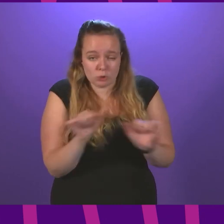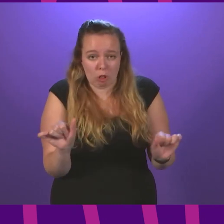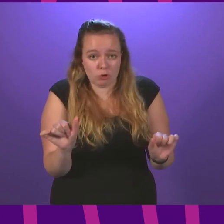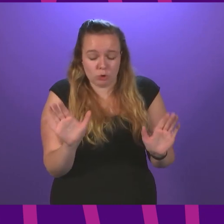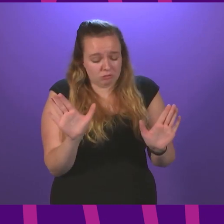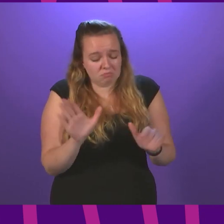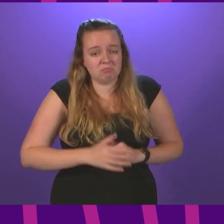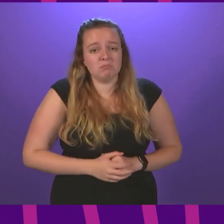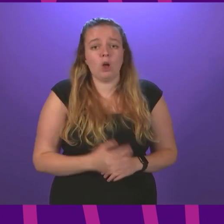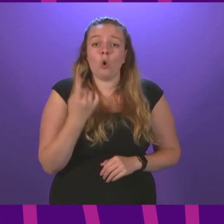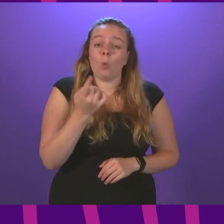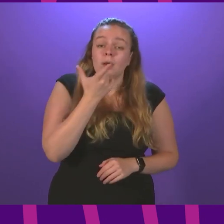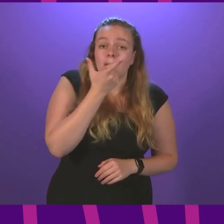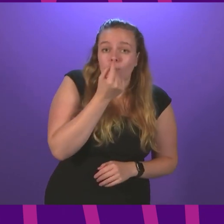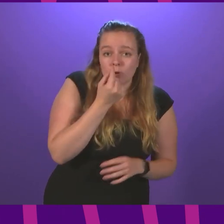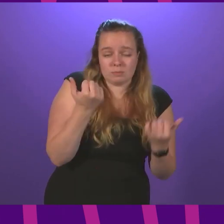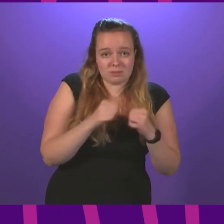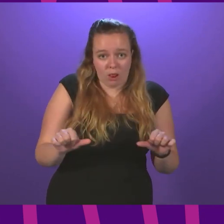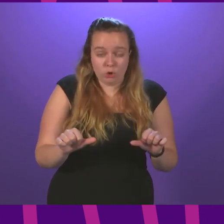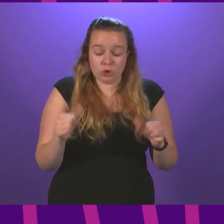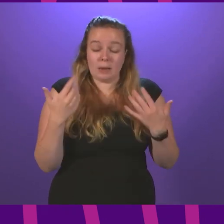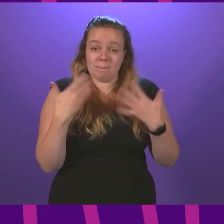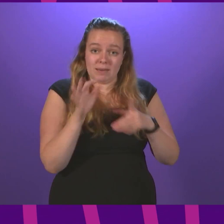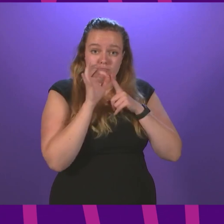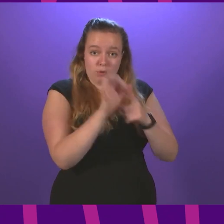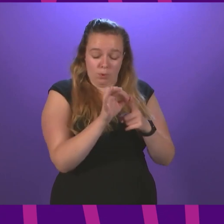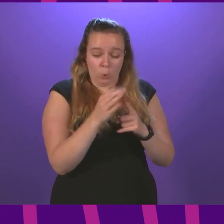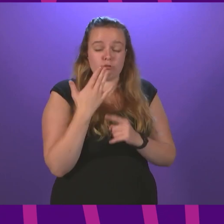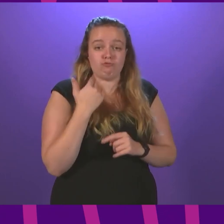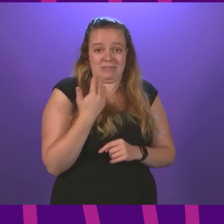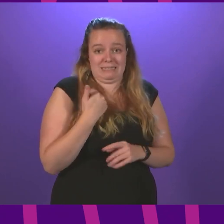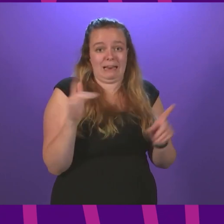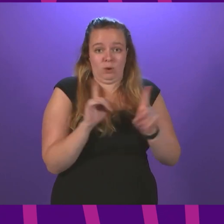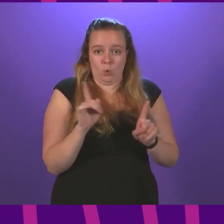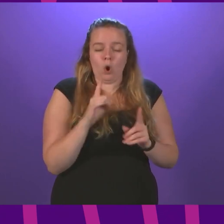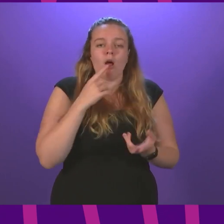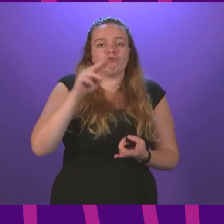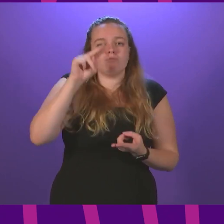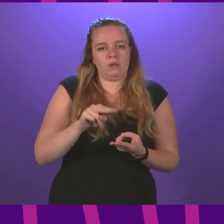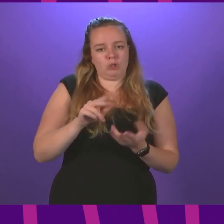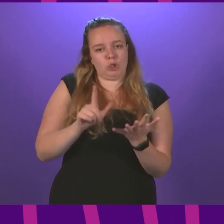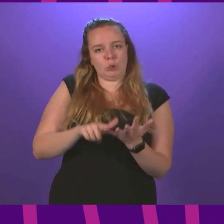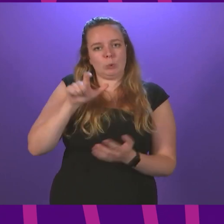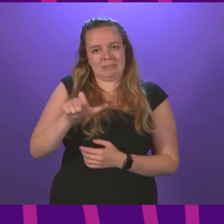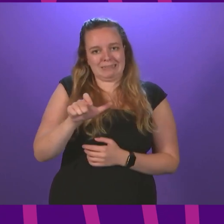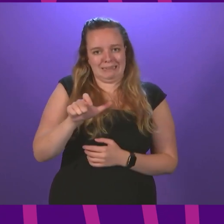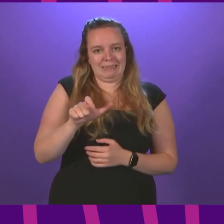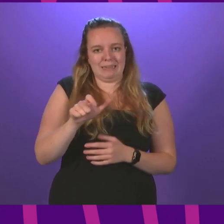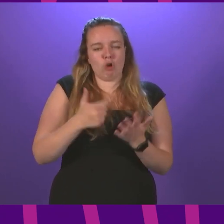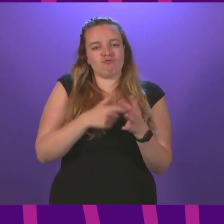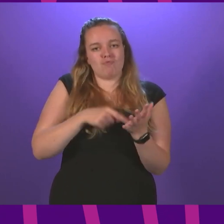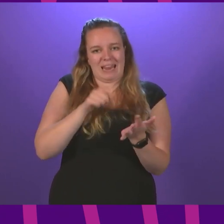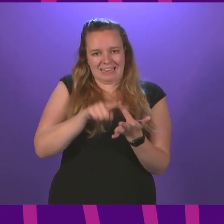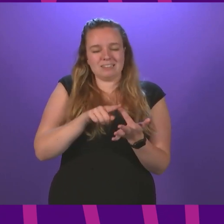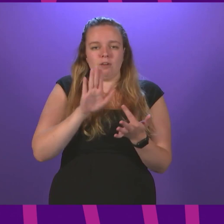of this reality. One possible solution that has been proposed over recent days is the reduction of universal credit taper rate from